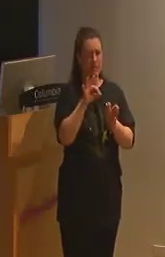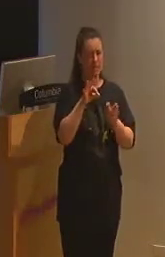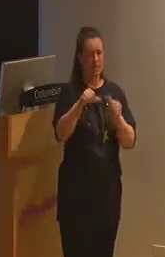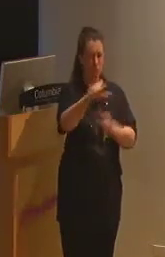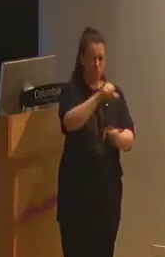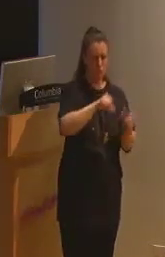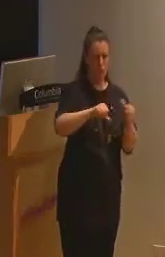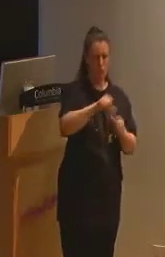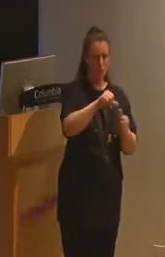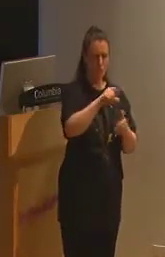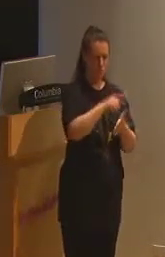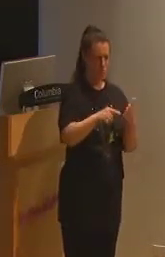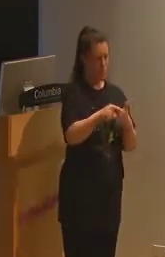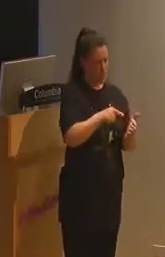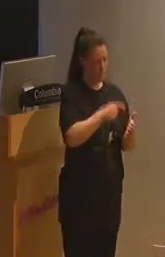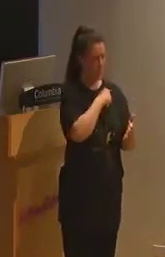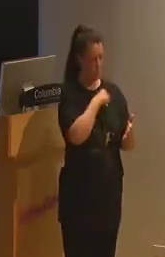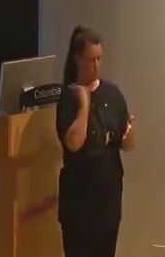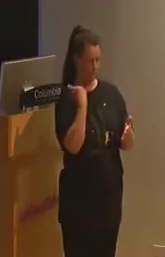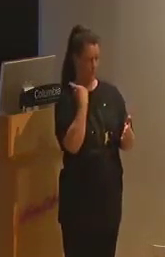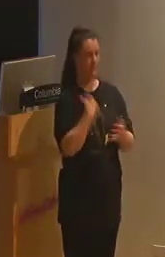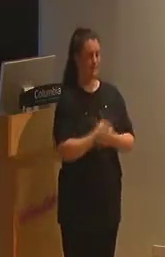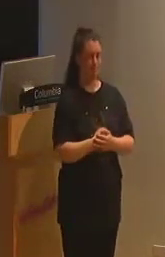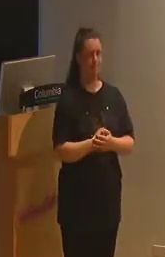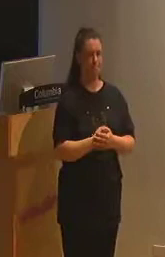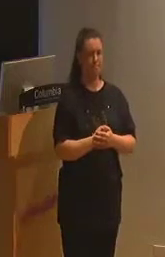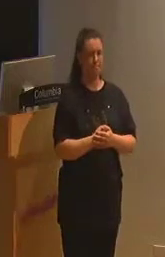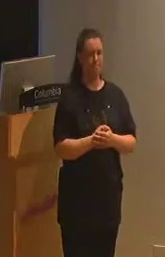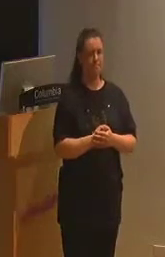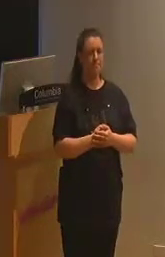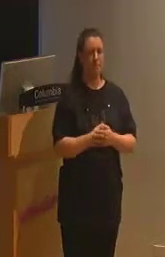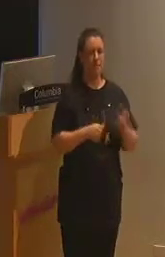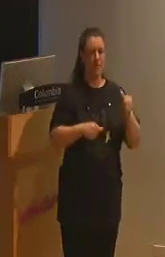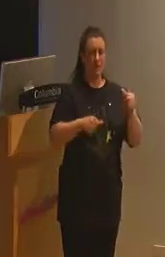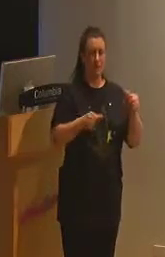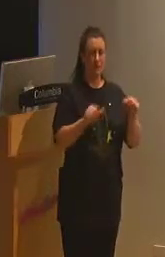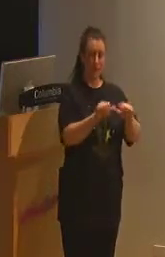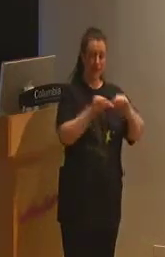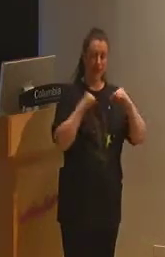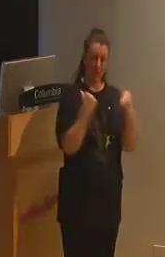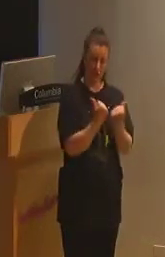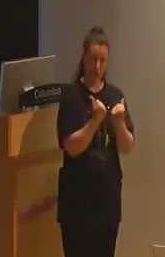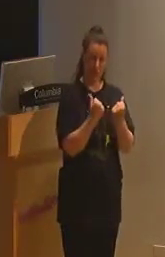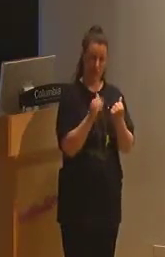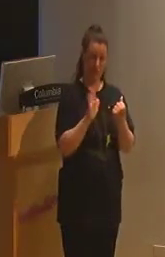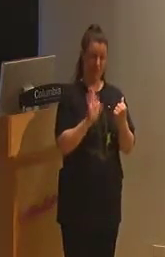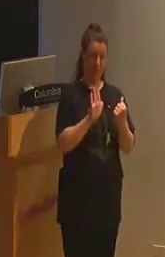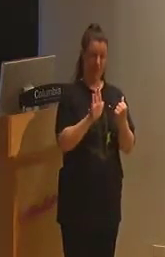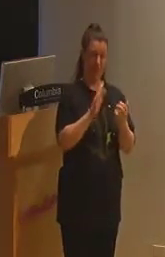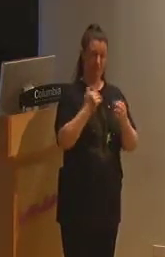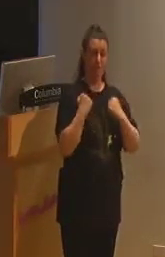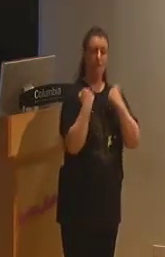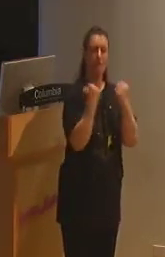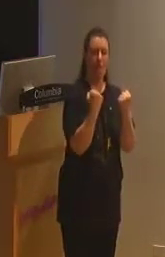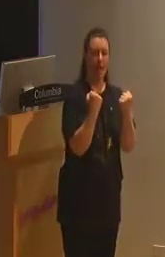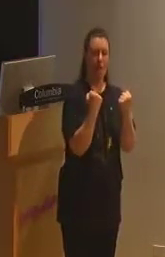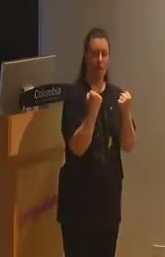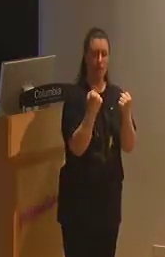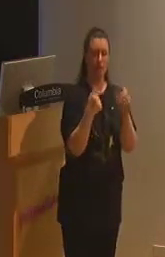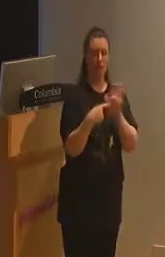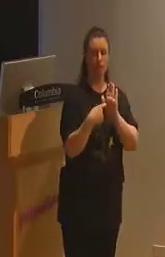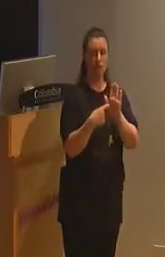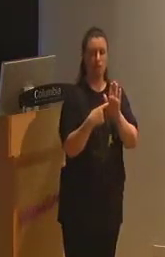are found in the disciplinary techniques of social administrative agencies and their exercise of power over the populations they are, in theory,